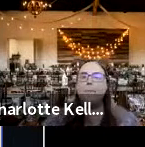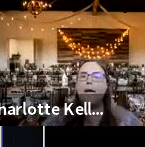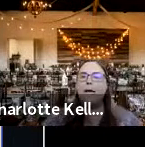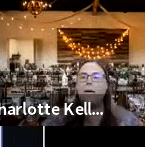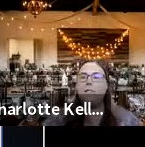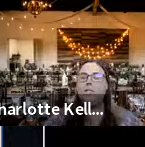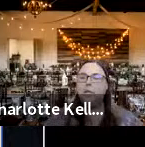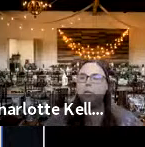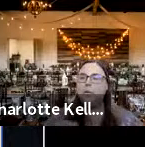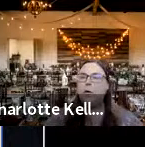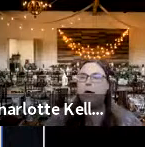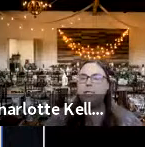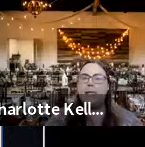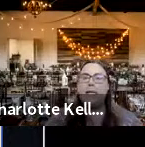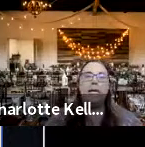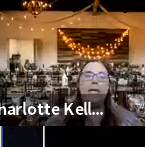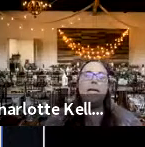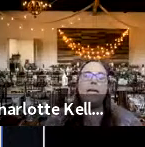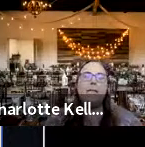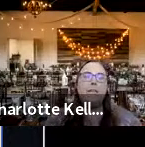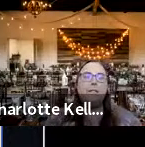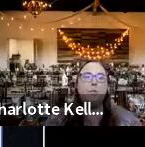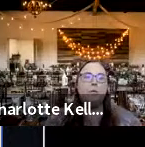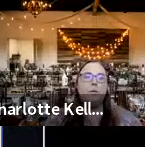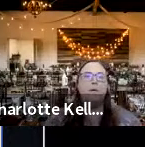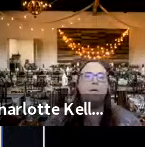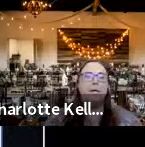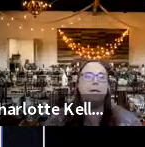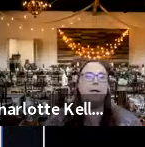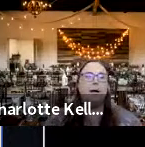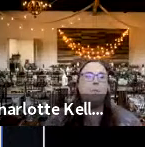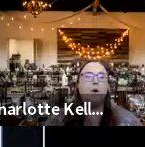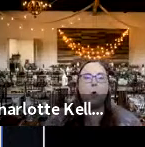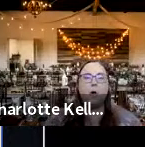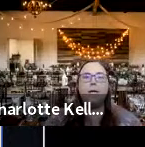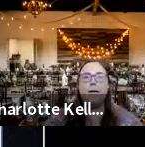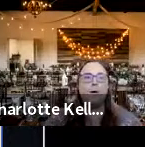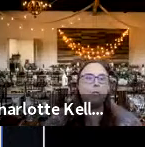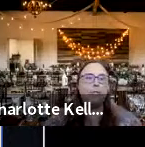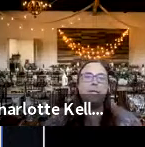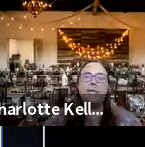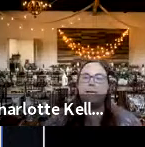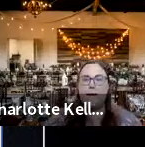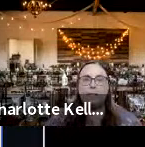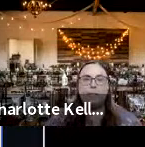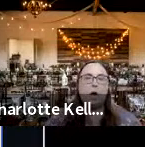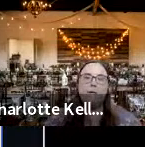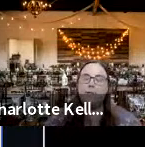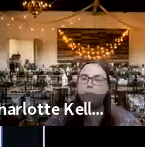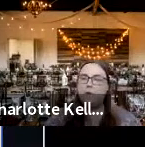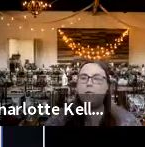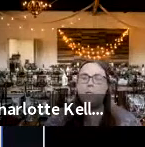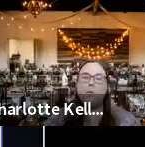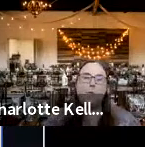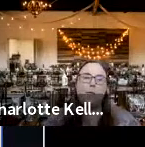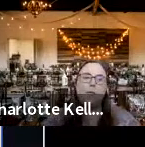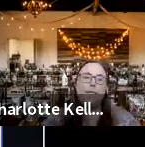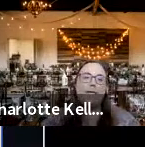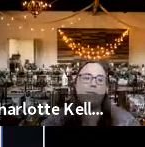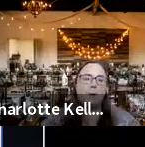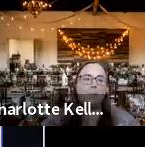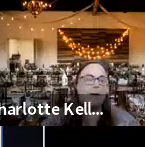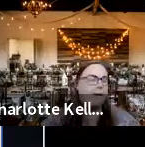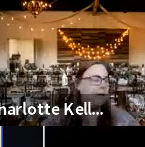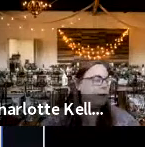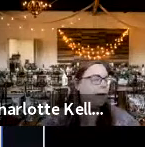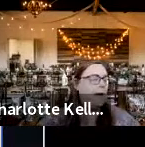um i saw a lot of people asking if this will be recorded and posted and yes all of the information will be on